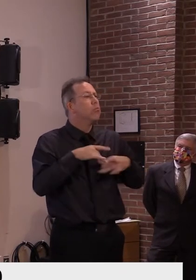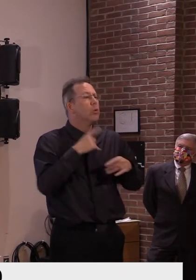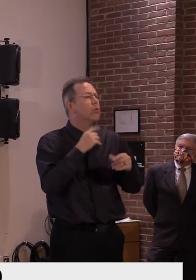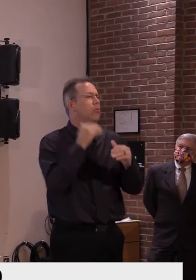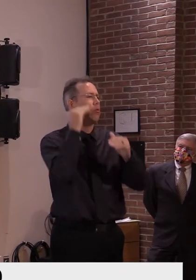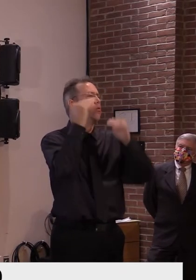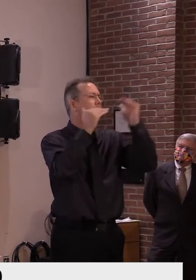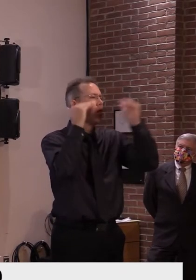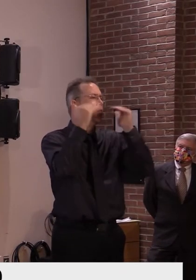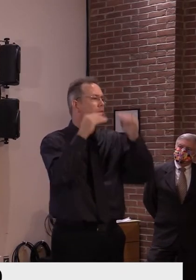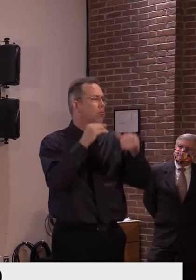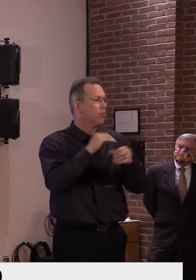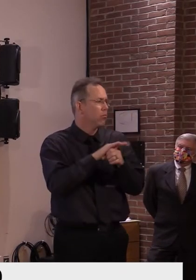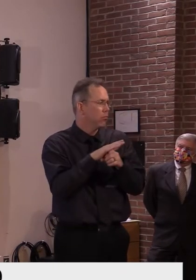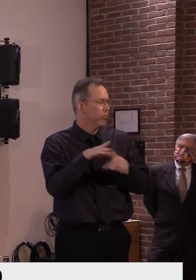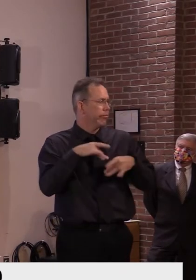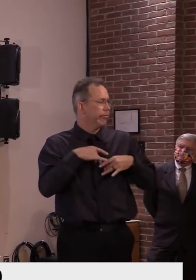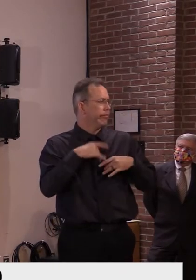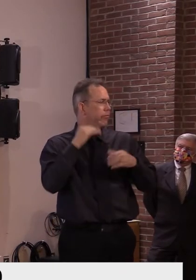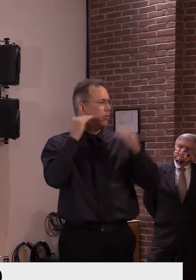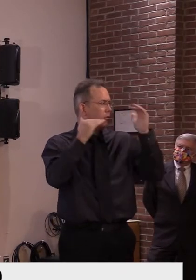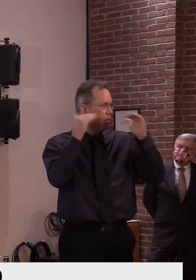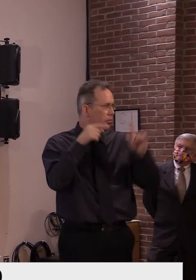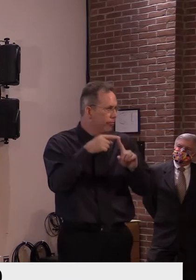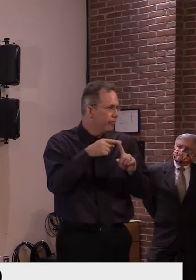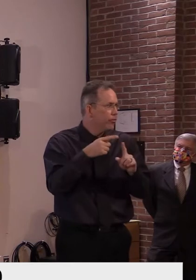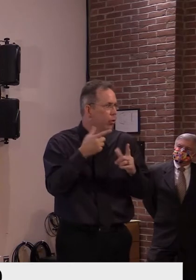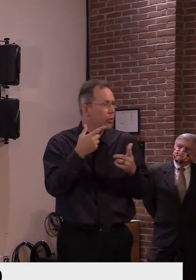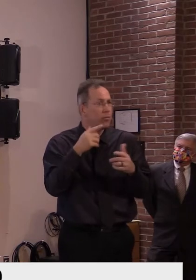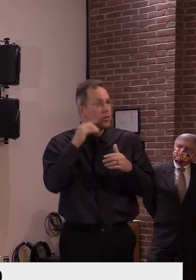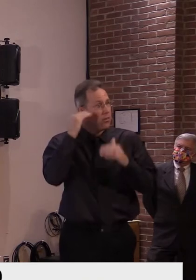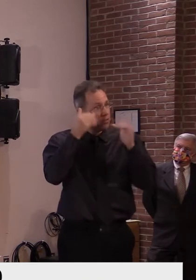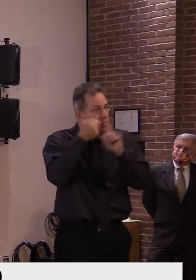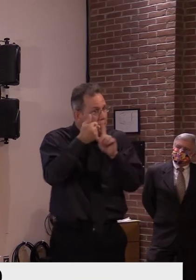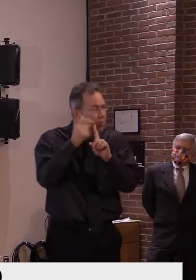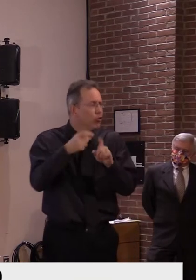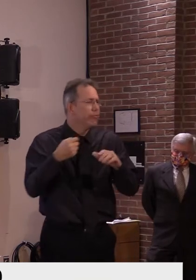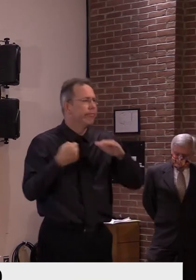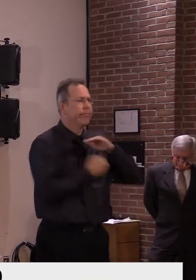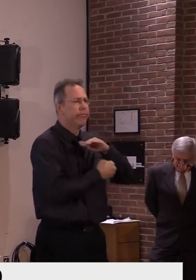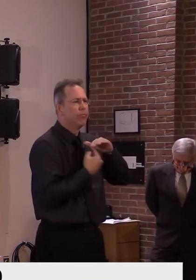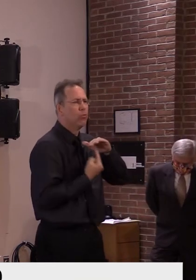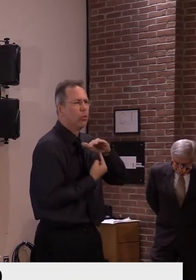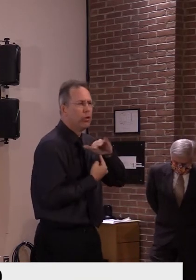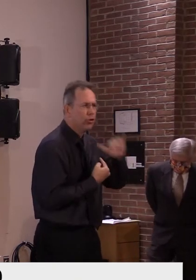to have their classes go remote. So some key messages today.